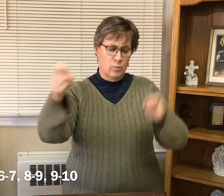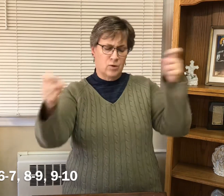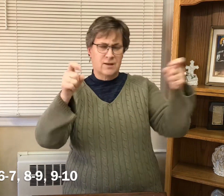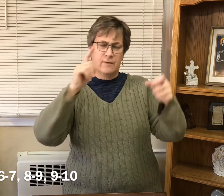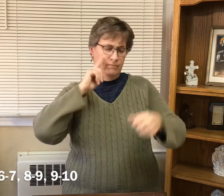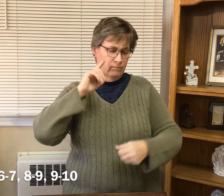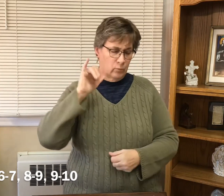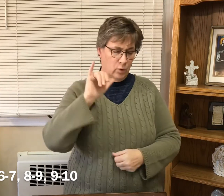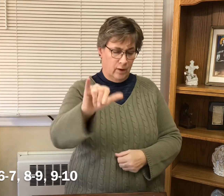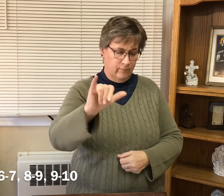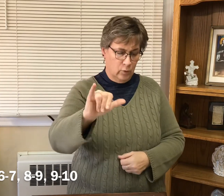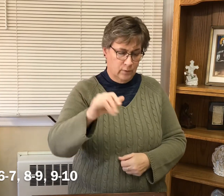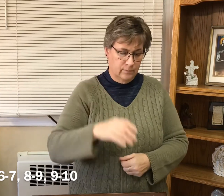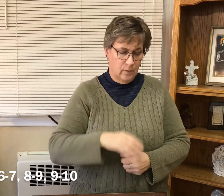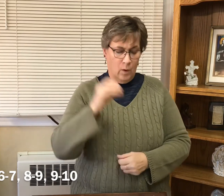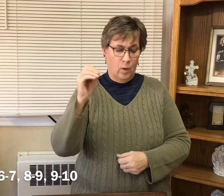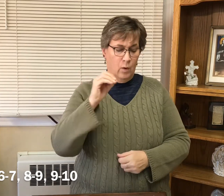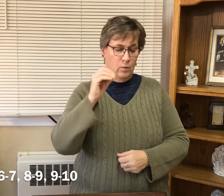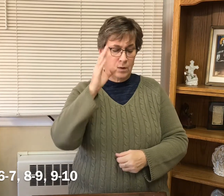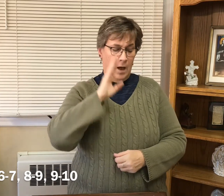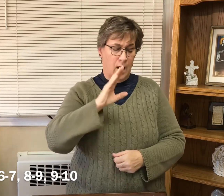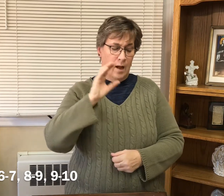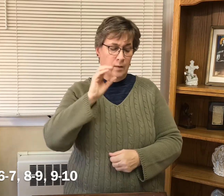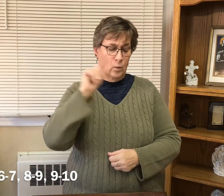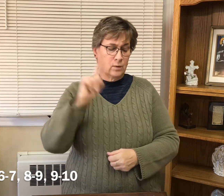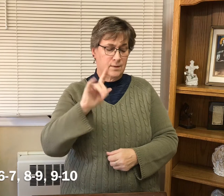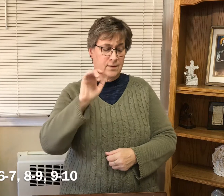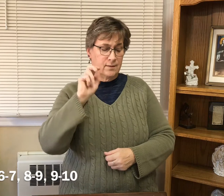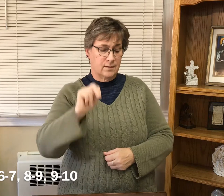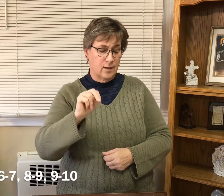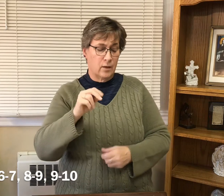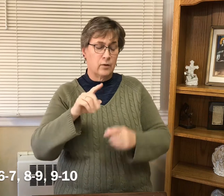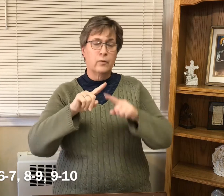reign forever. Your God, O Zion, through all generations.